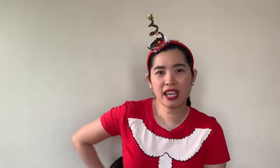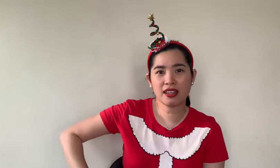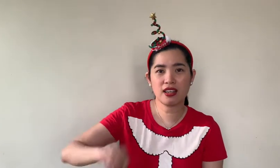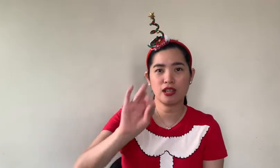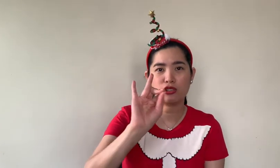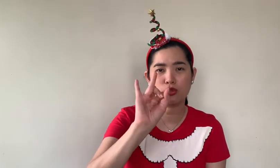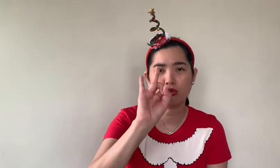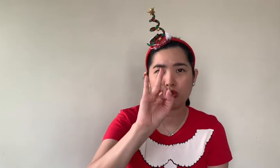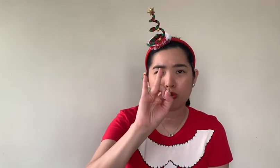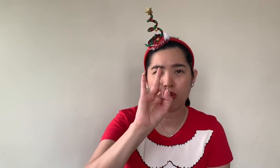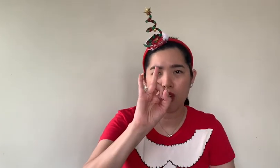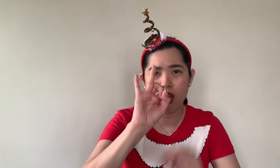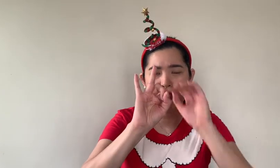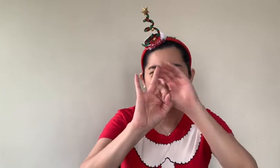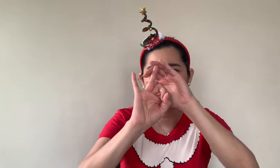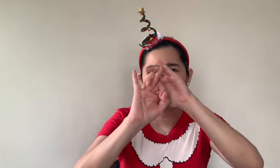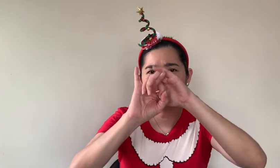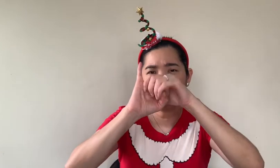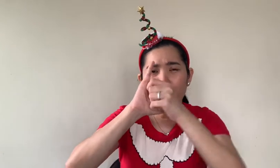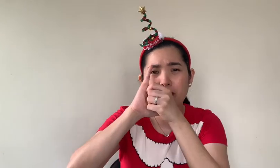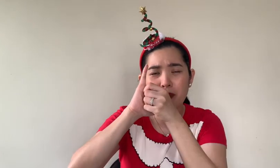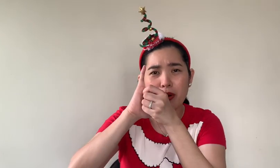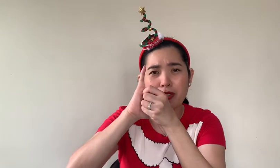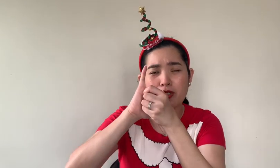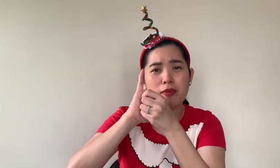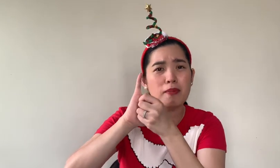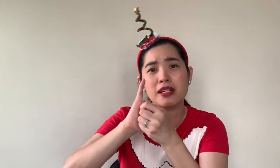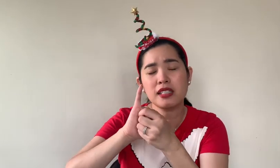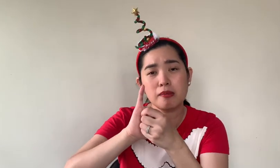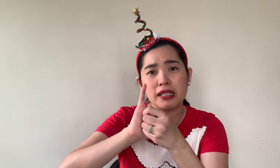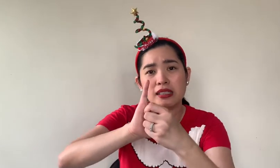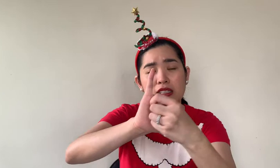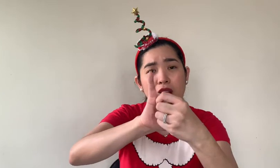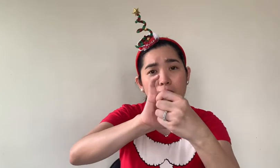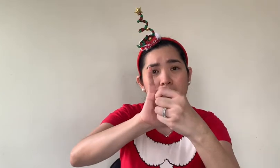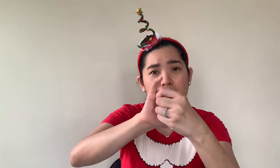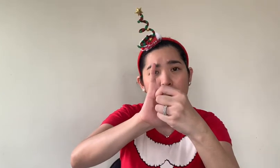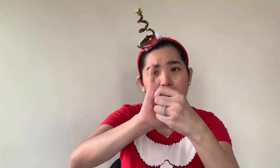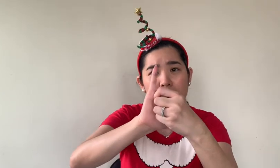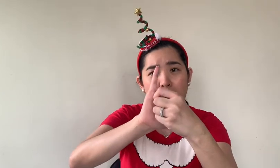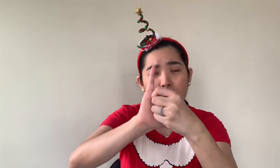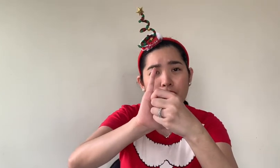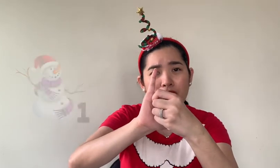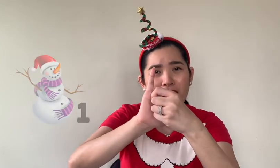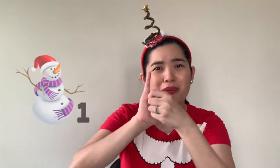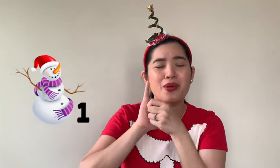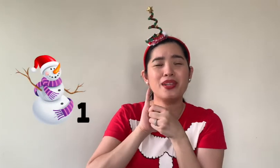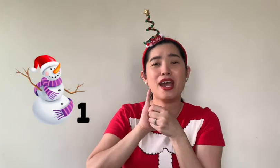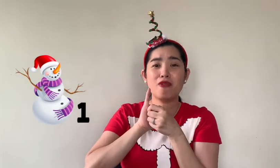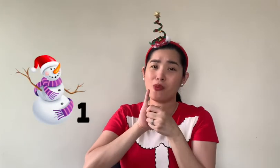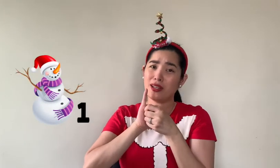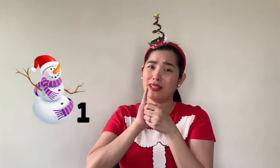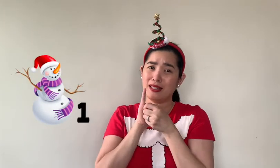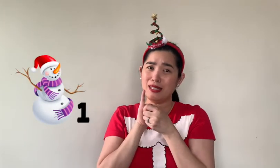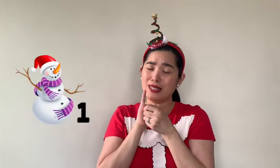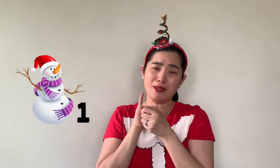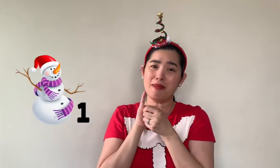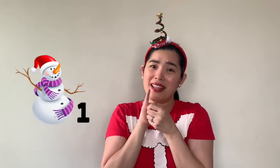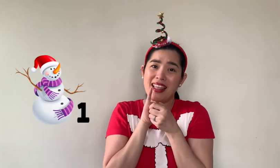So two. And then we remove one more snowman because it melted. How many do we have left? We only have one little snowman left.